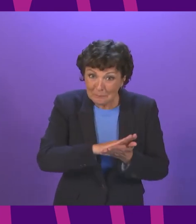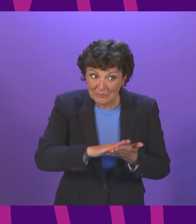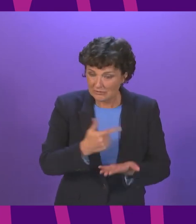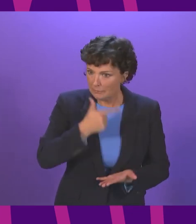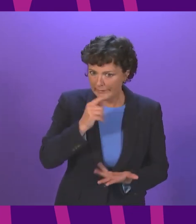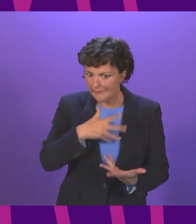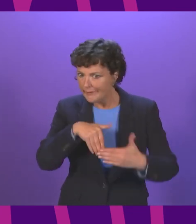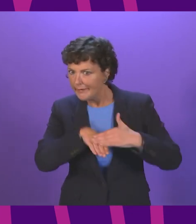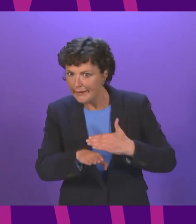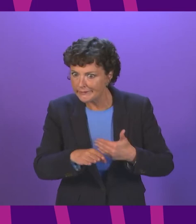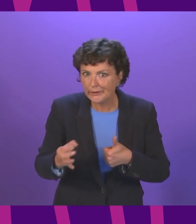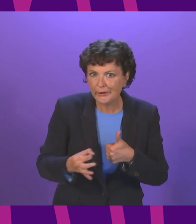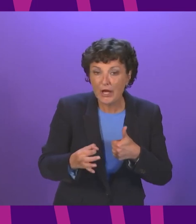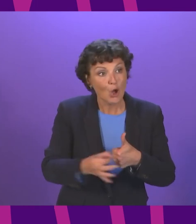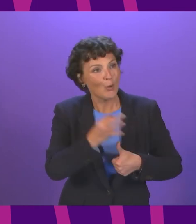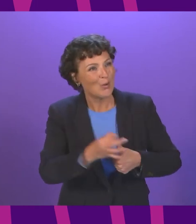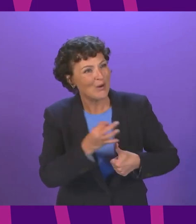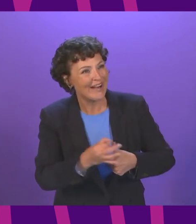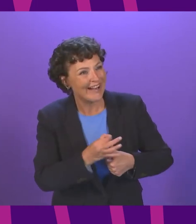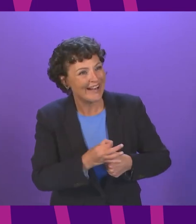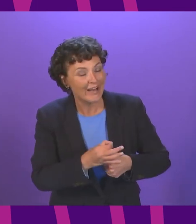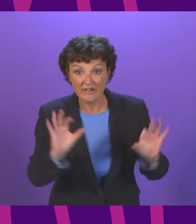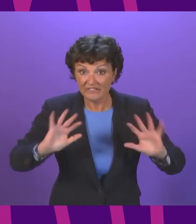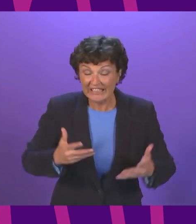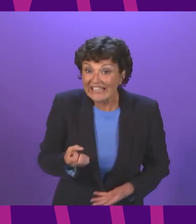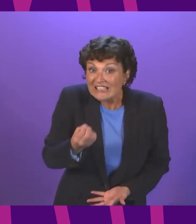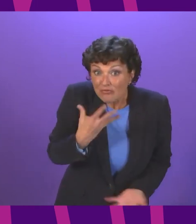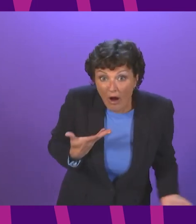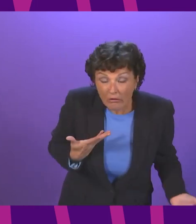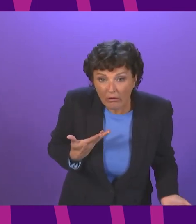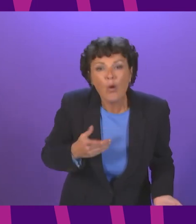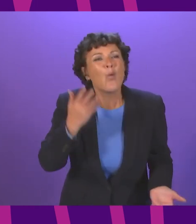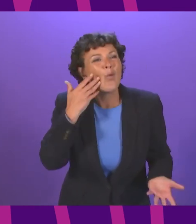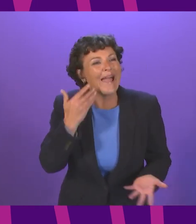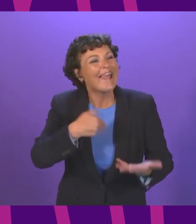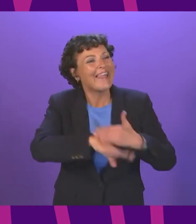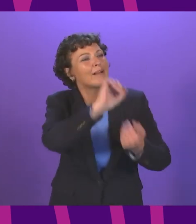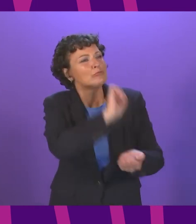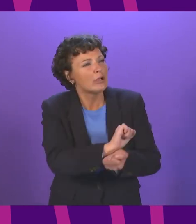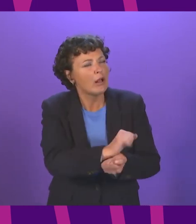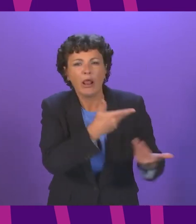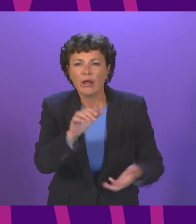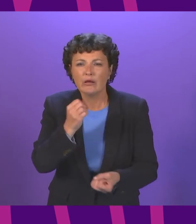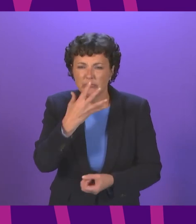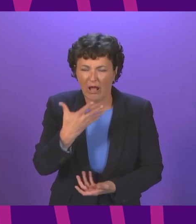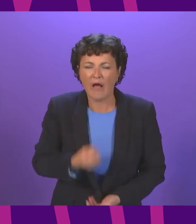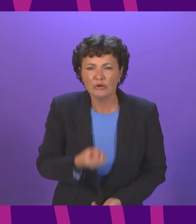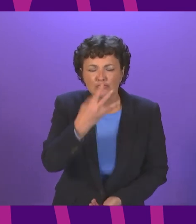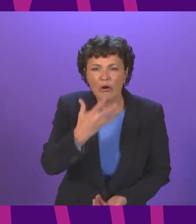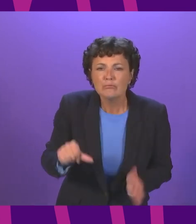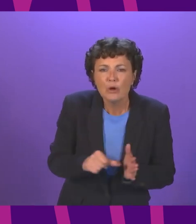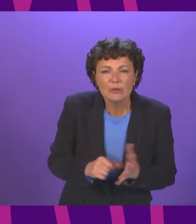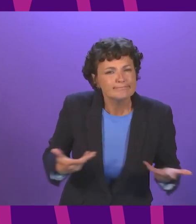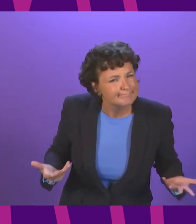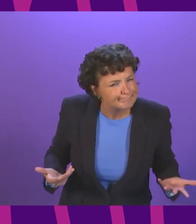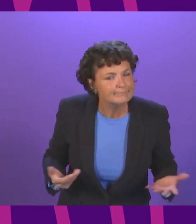judicial system without a drug addiction and leaving prison with one domestic and violent crime are on the rise